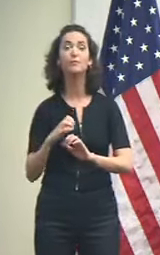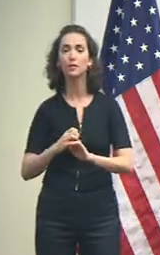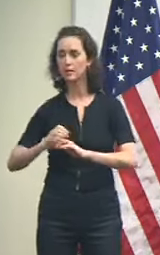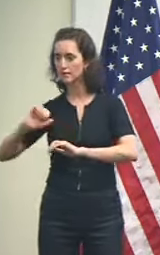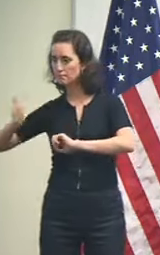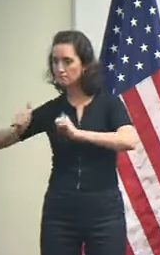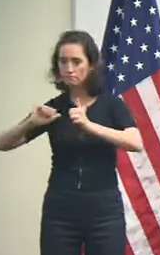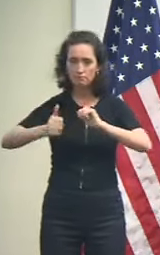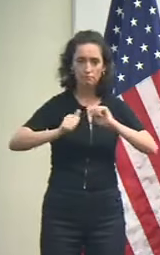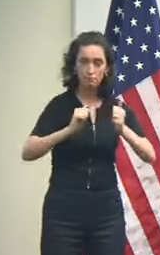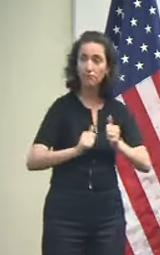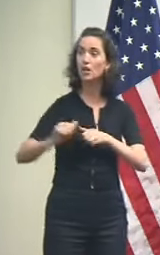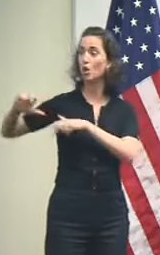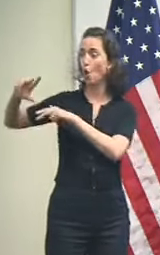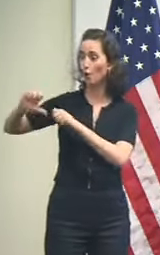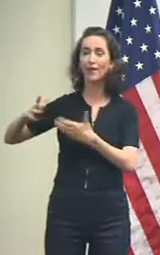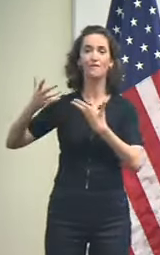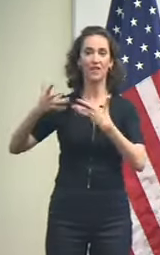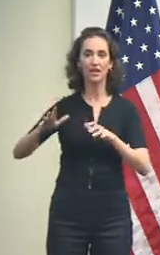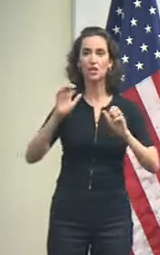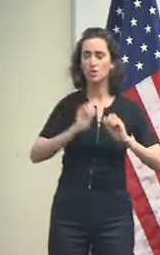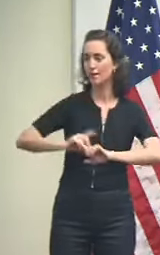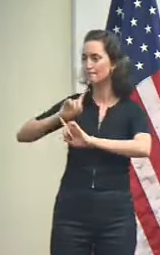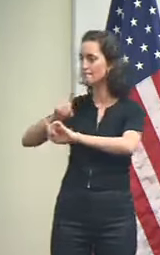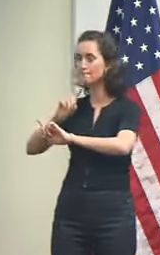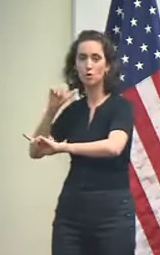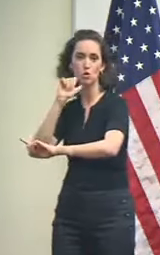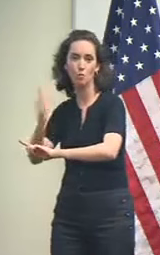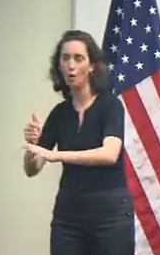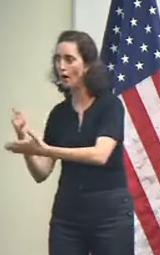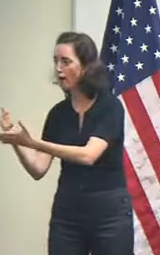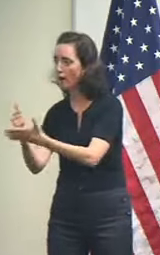order to respond to the hurricane tomorrow.